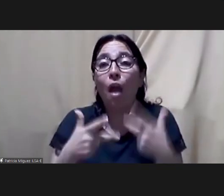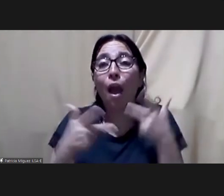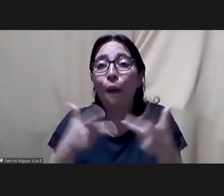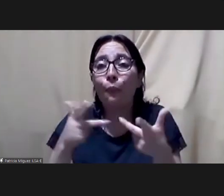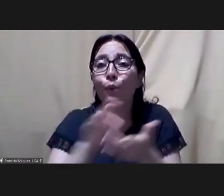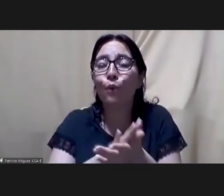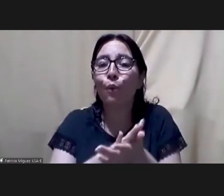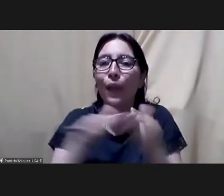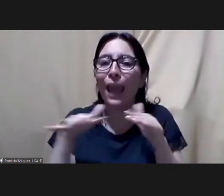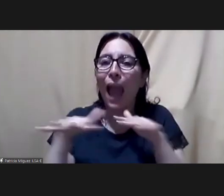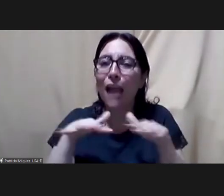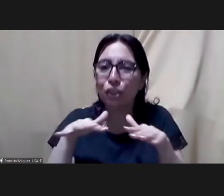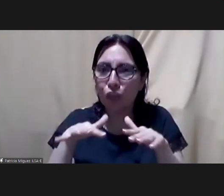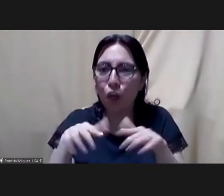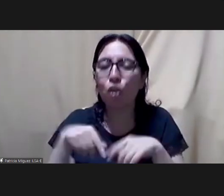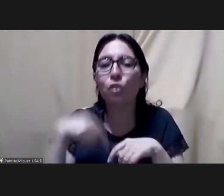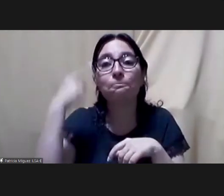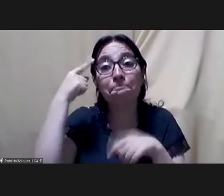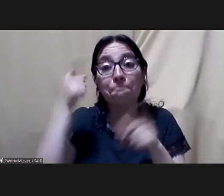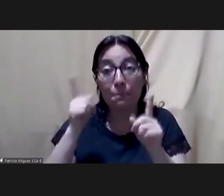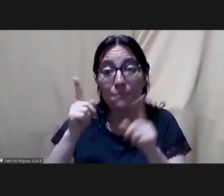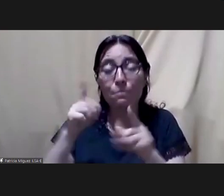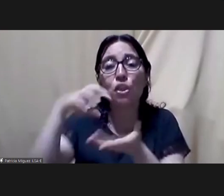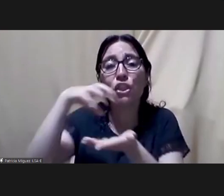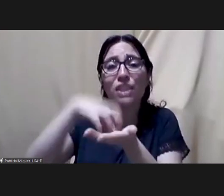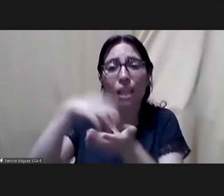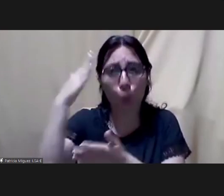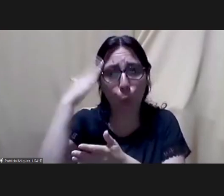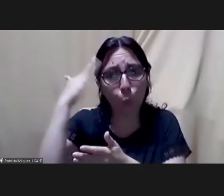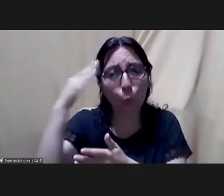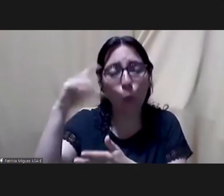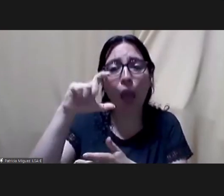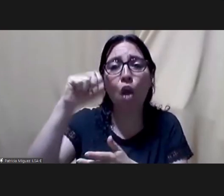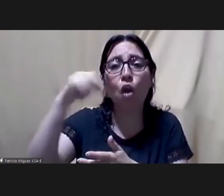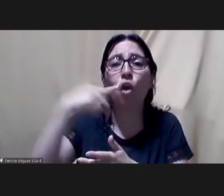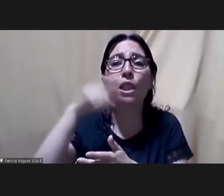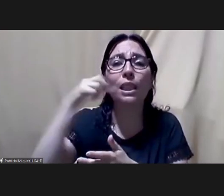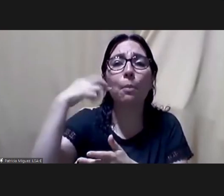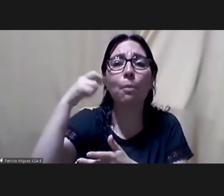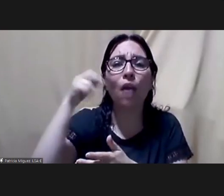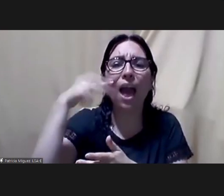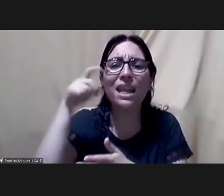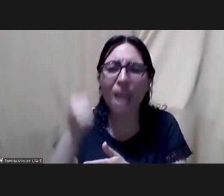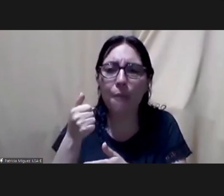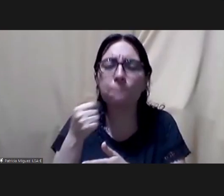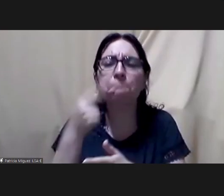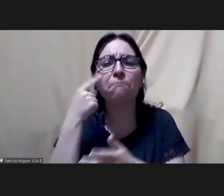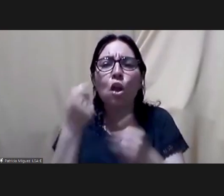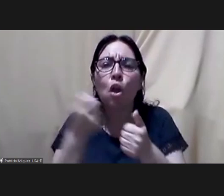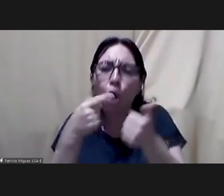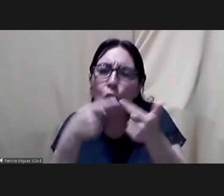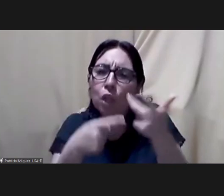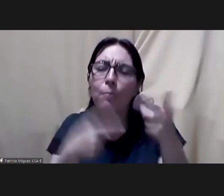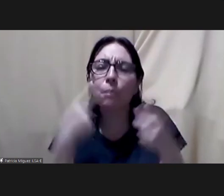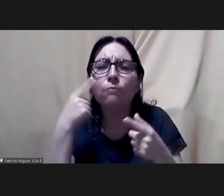moving into action at the center for contemporary culture we started counting counting counting counting how many exhibits